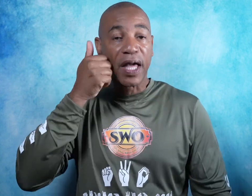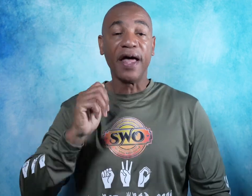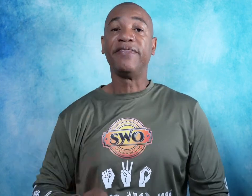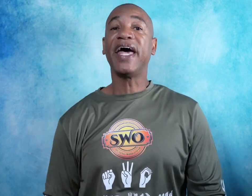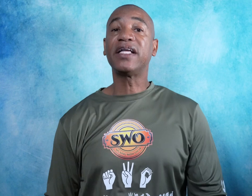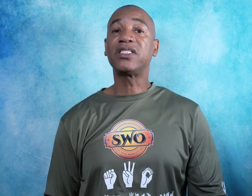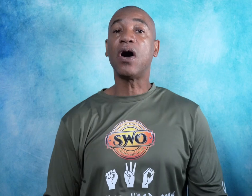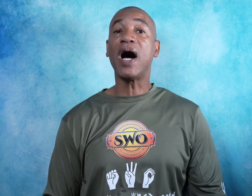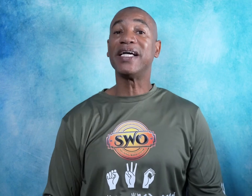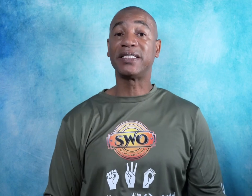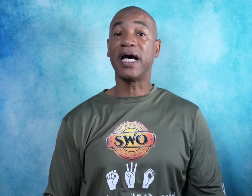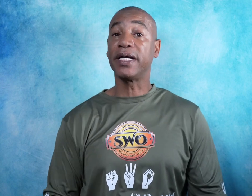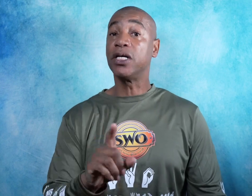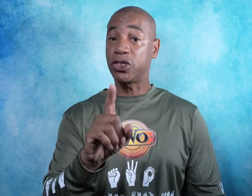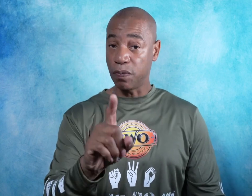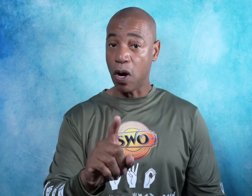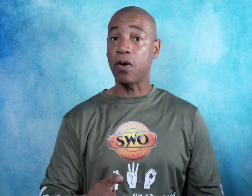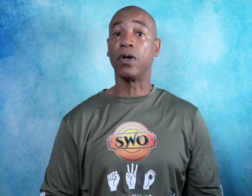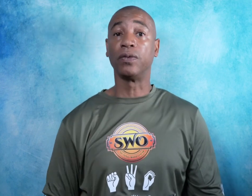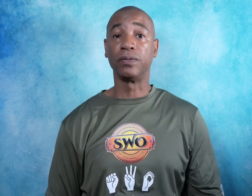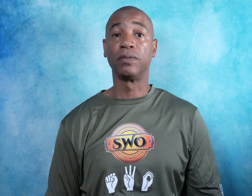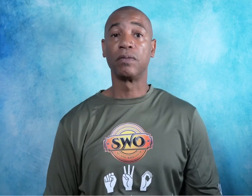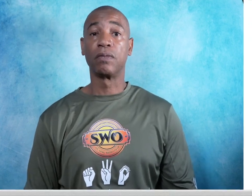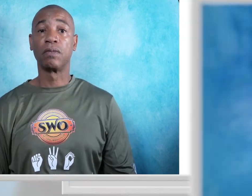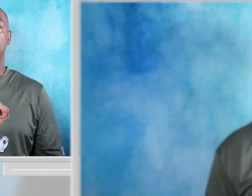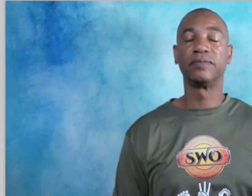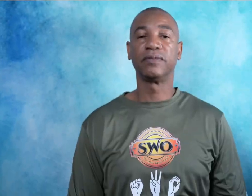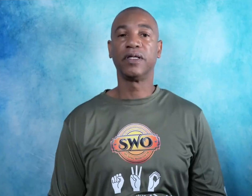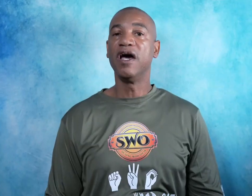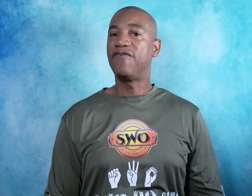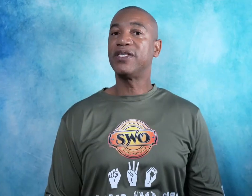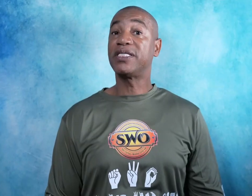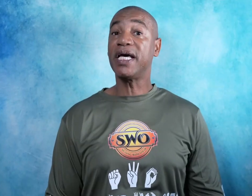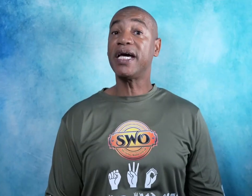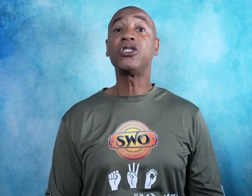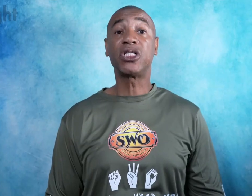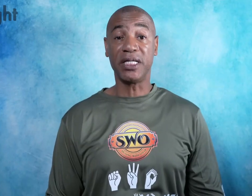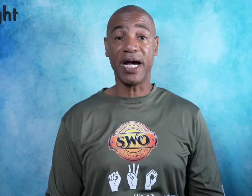That is how I sign tomorrow. For the sign tonight.